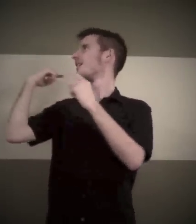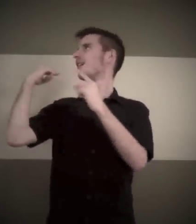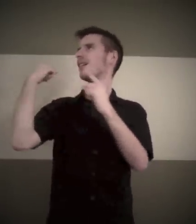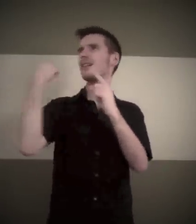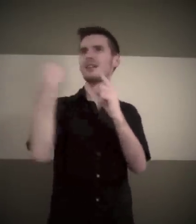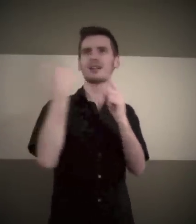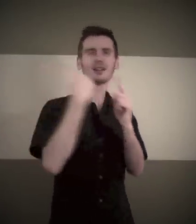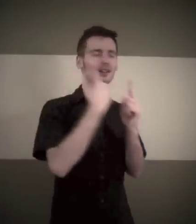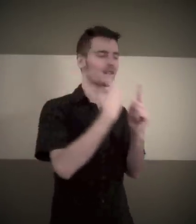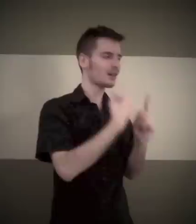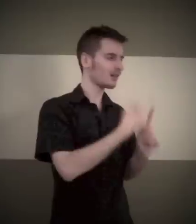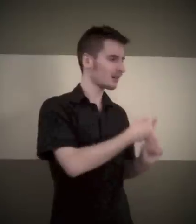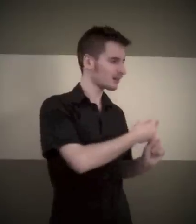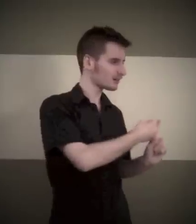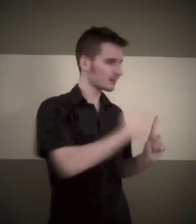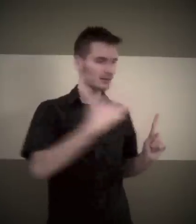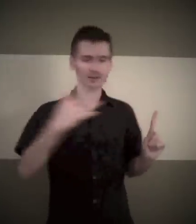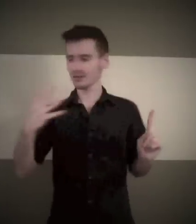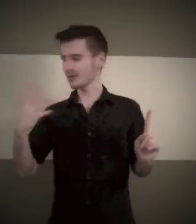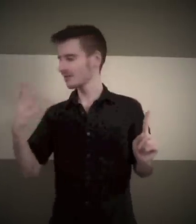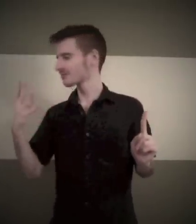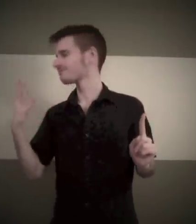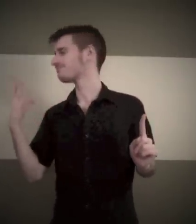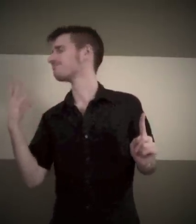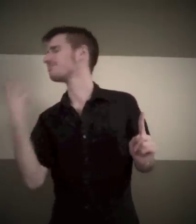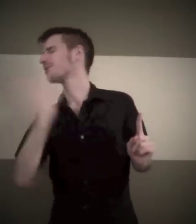I did it all